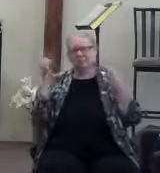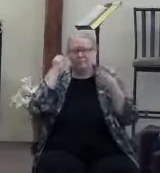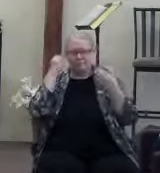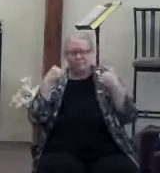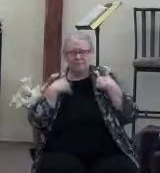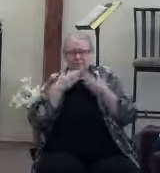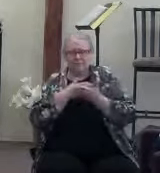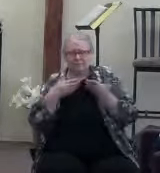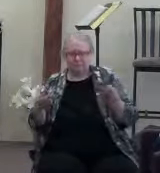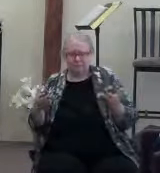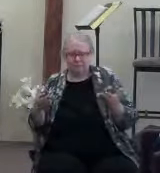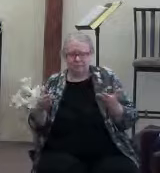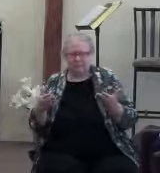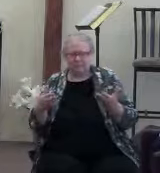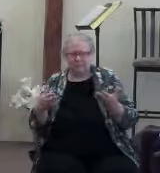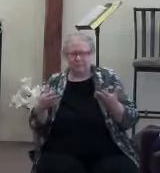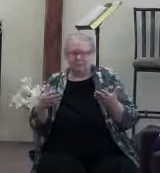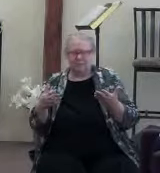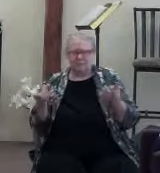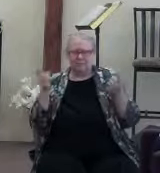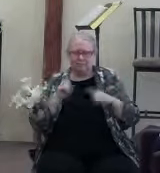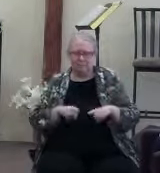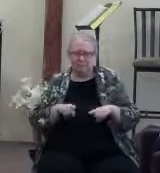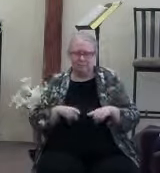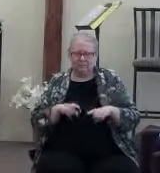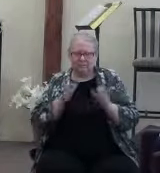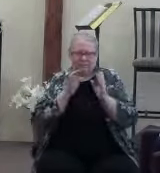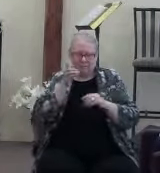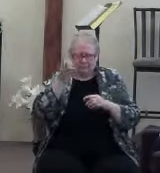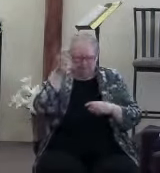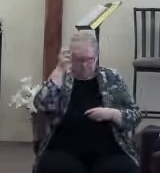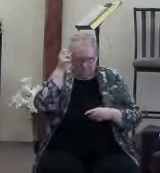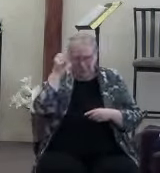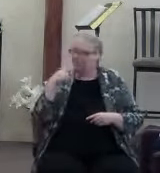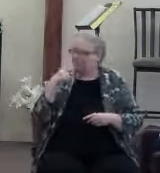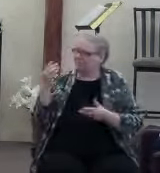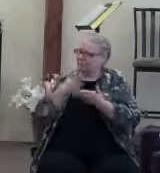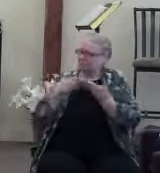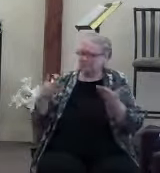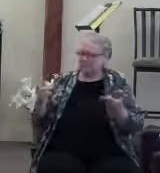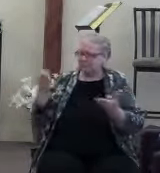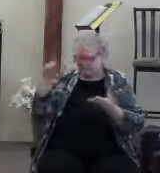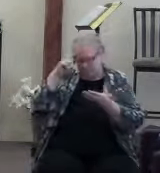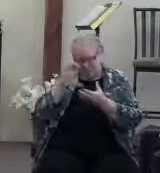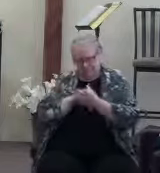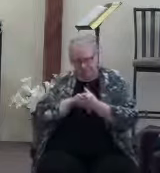Satan's riled up something, and you bit and brought into it, release it, ask God to give you right now.